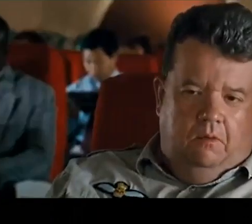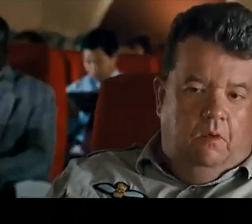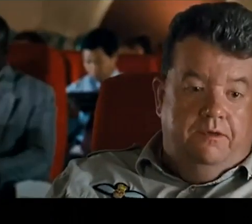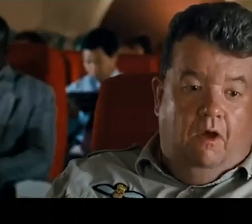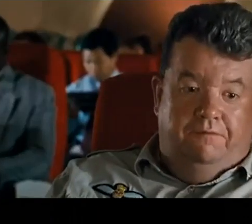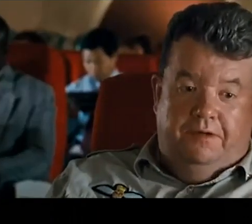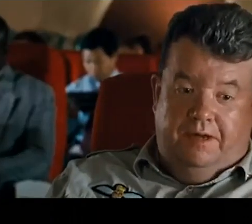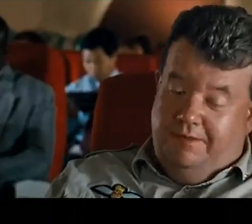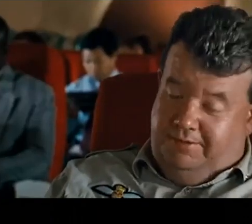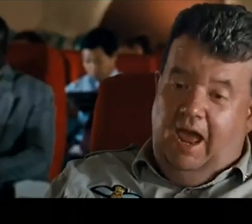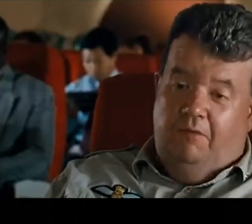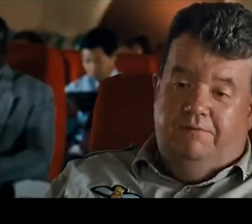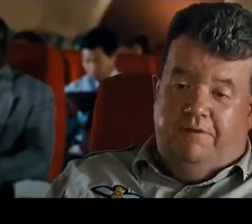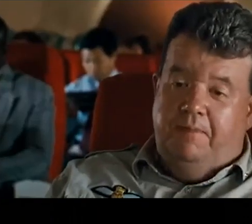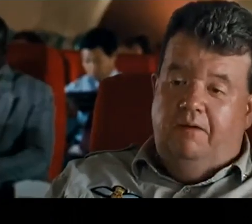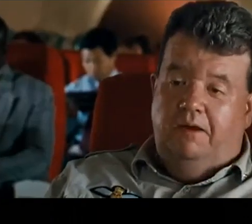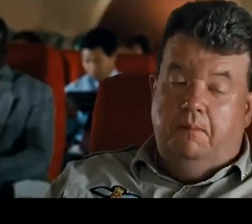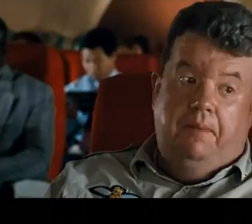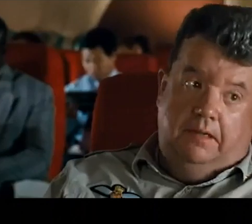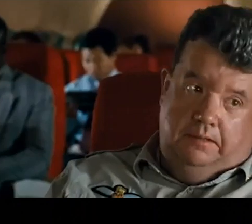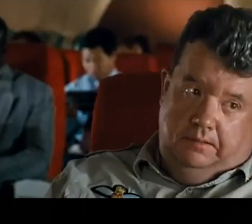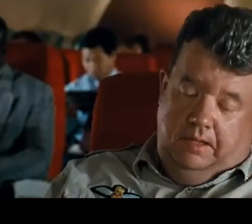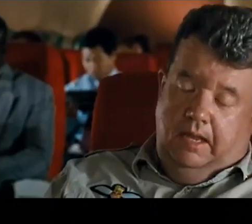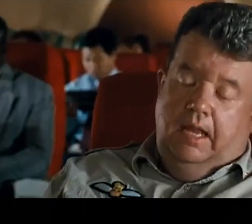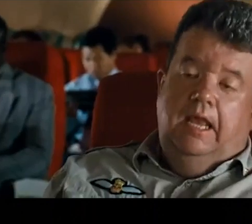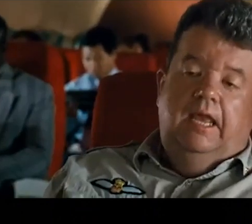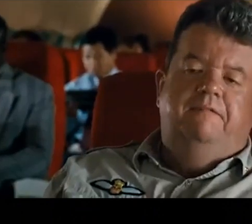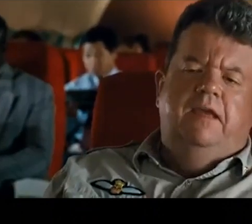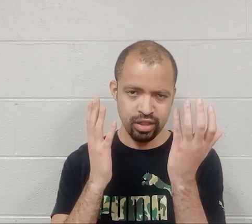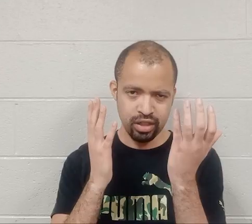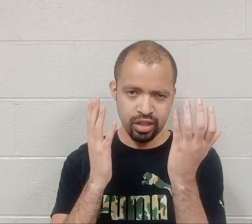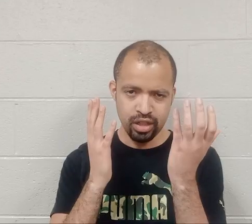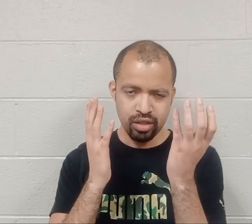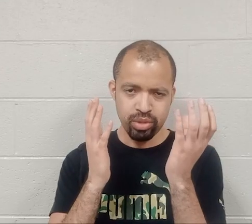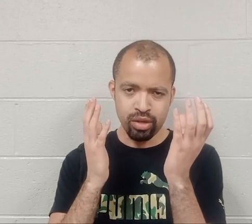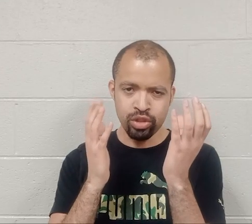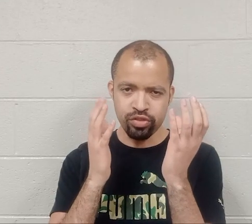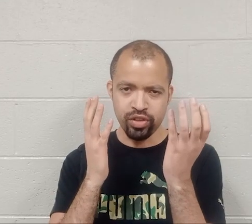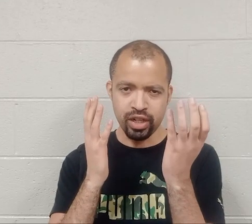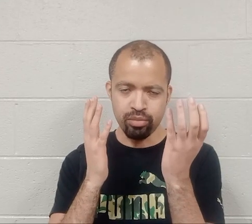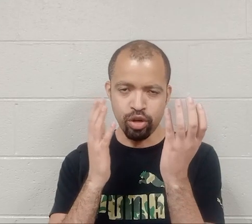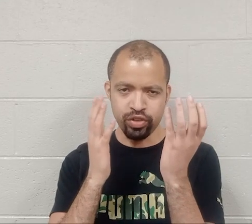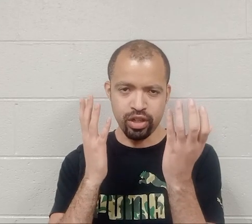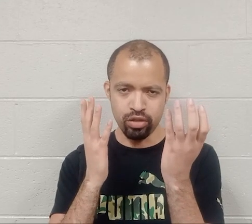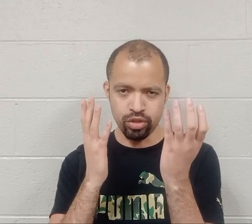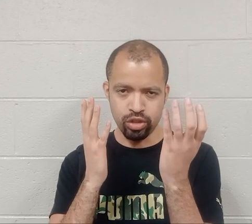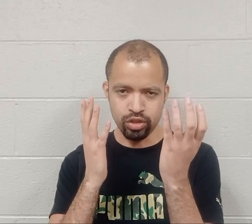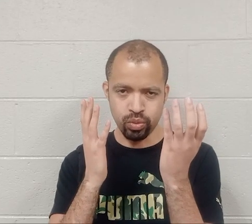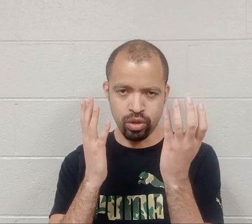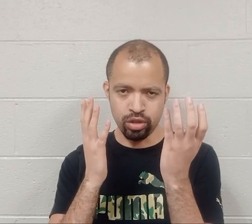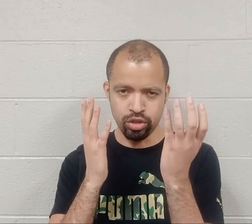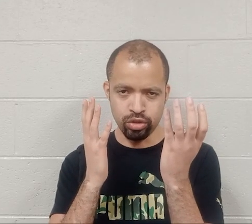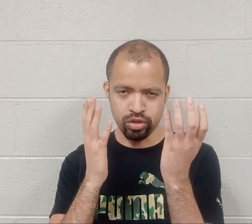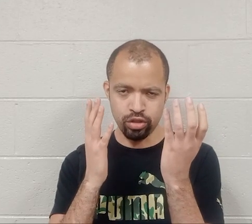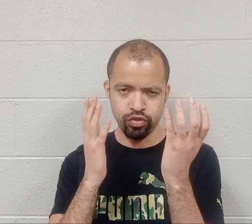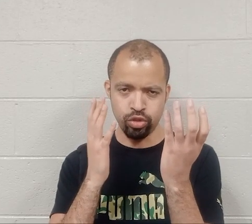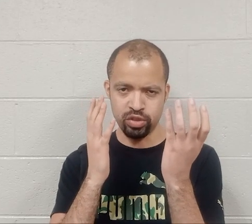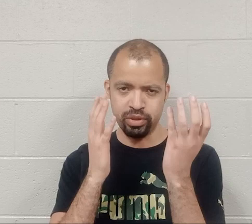you know, helping him out through his adventures in Africa. But I really felt like both characters weren't used to fool his